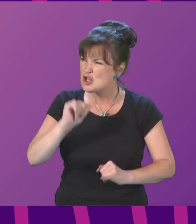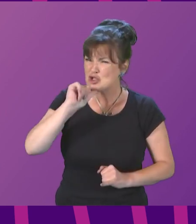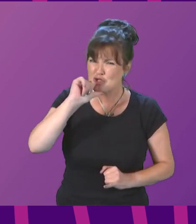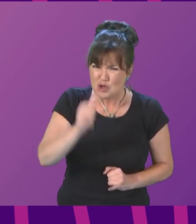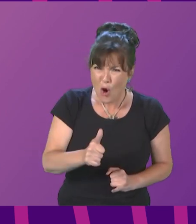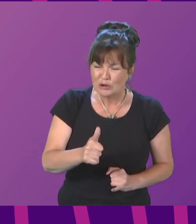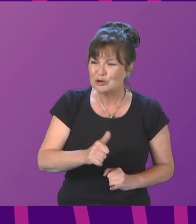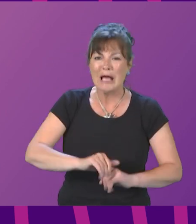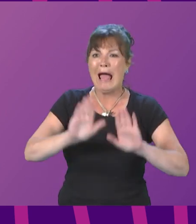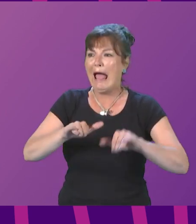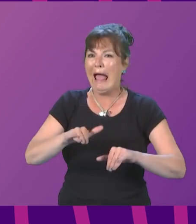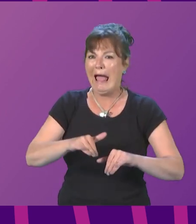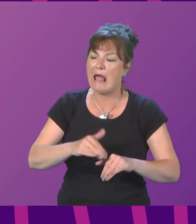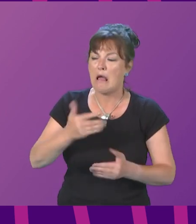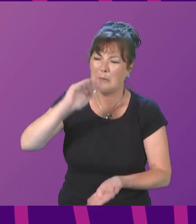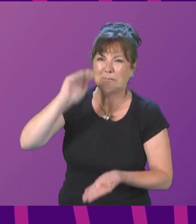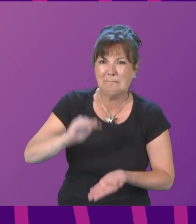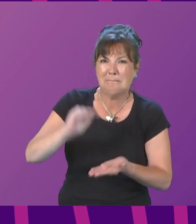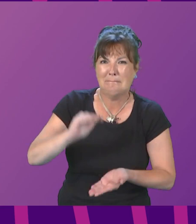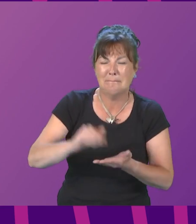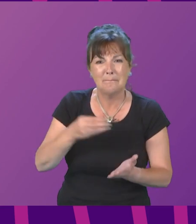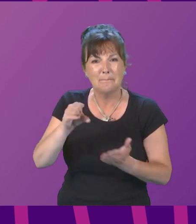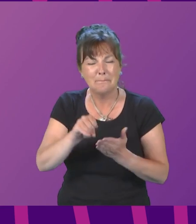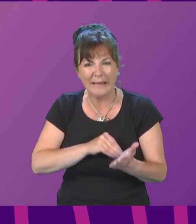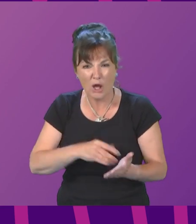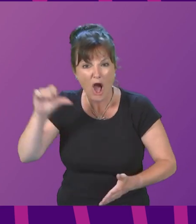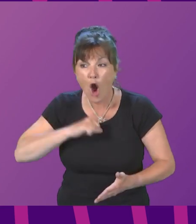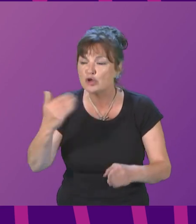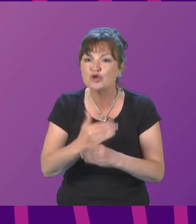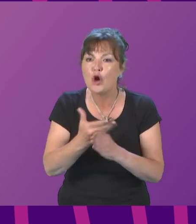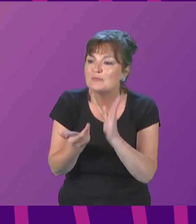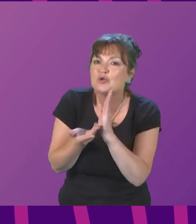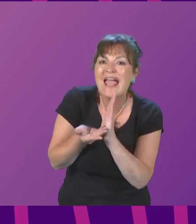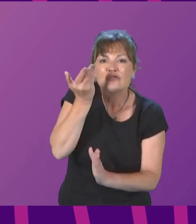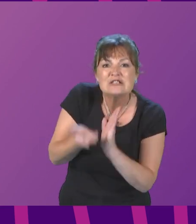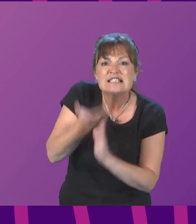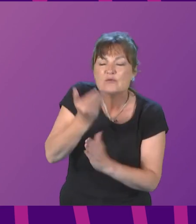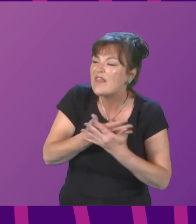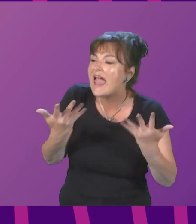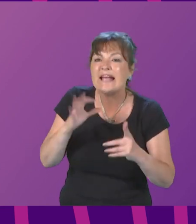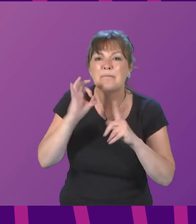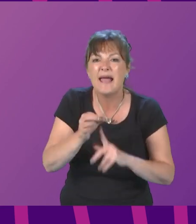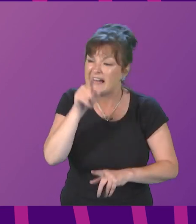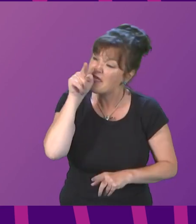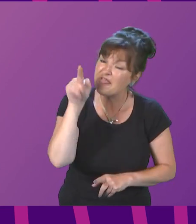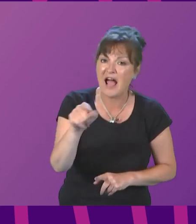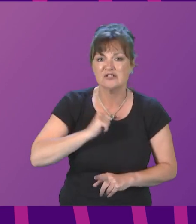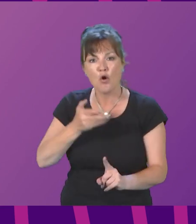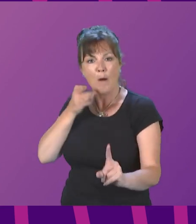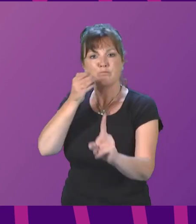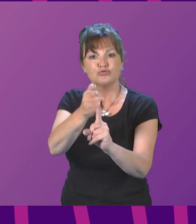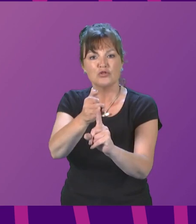on pay. Our job is to boost it with every penny we can lay our hands on. And that is the approach